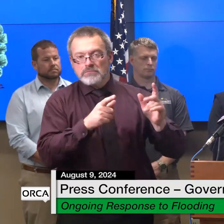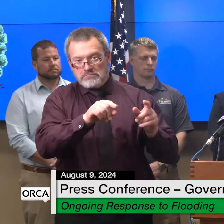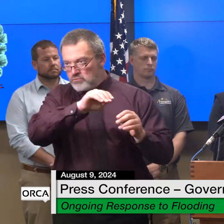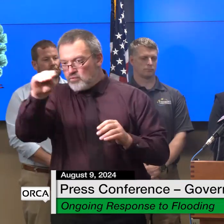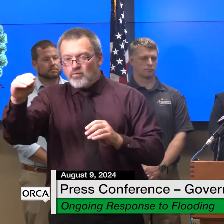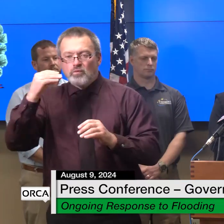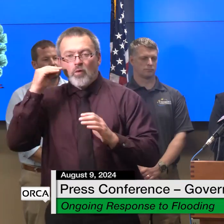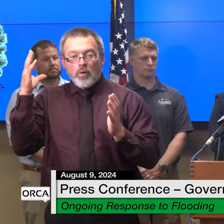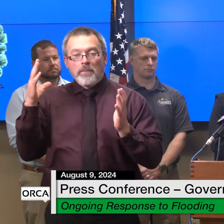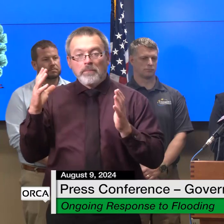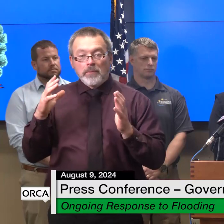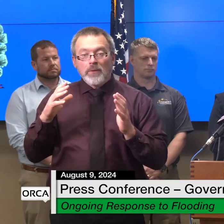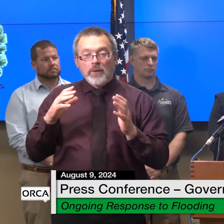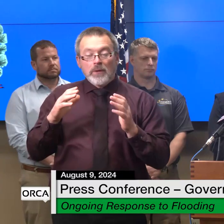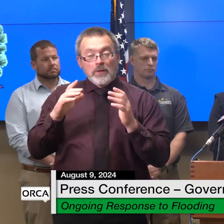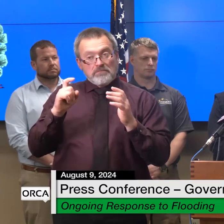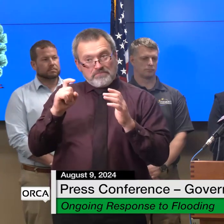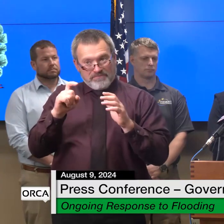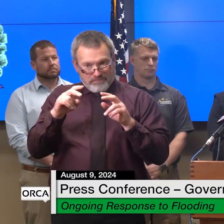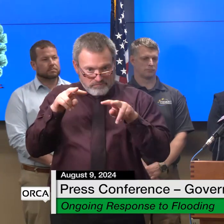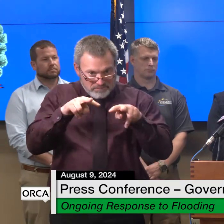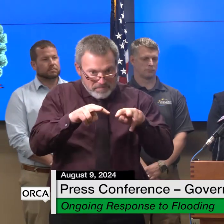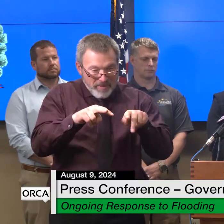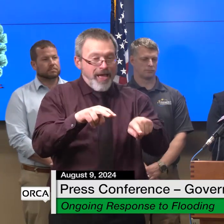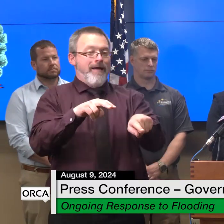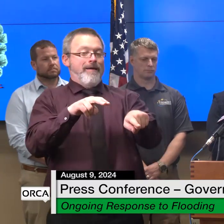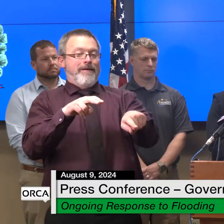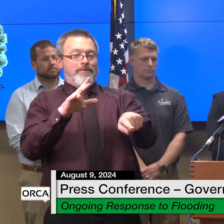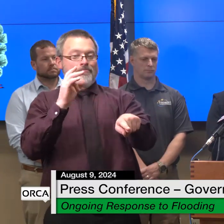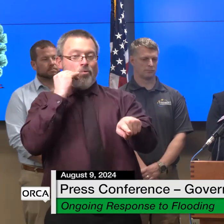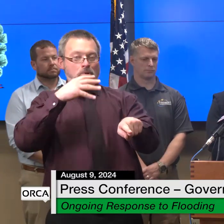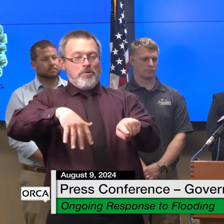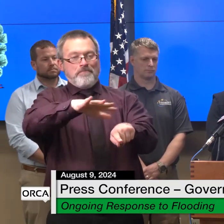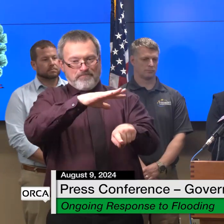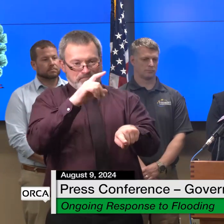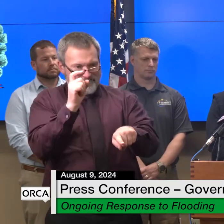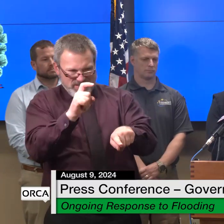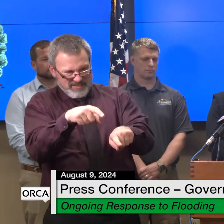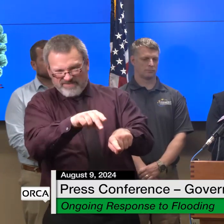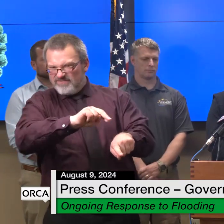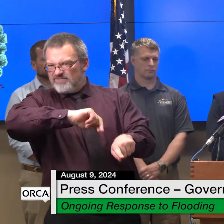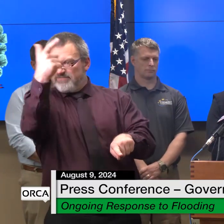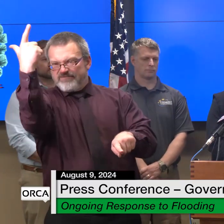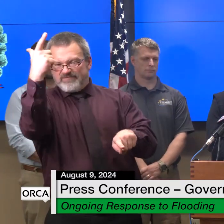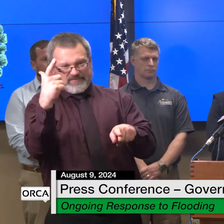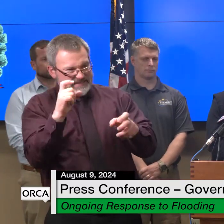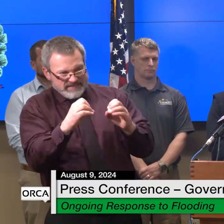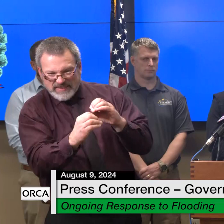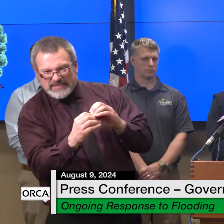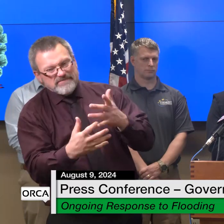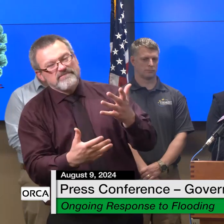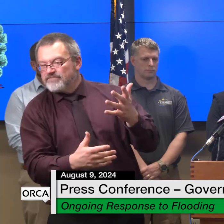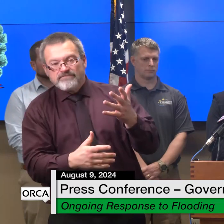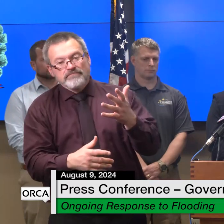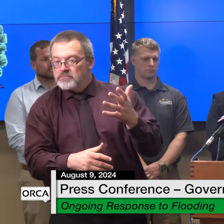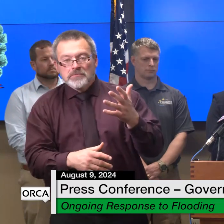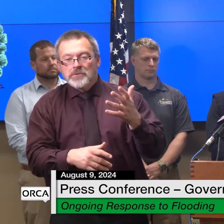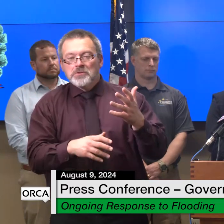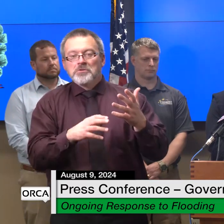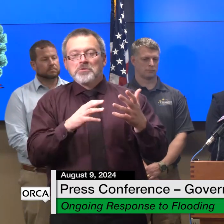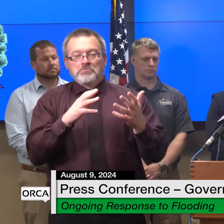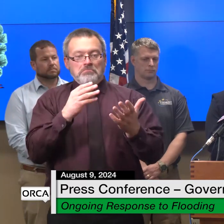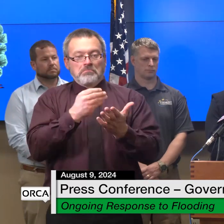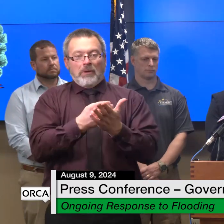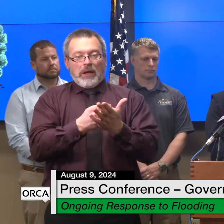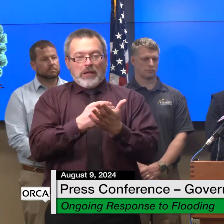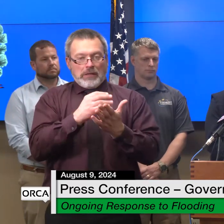lots subsidizing site improvements to reduce the financial burden on homeowners encouraging mobile